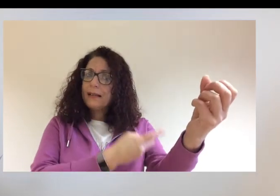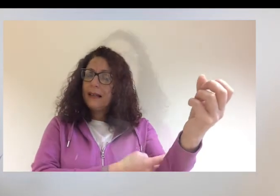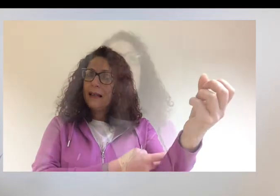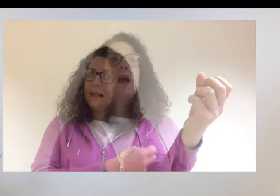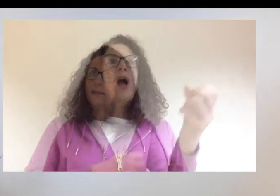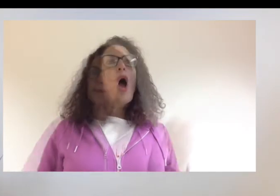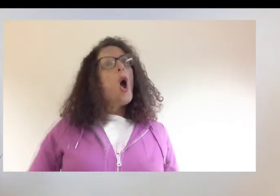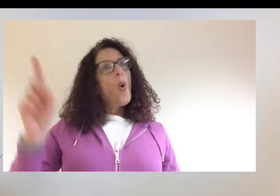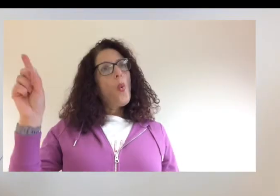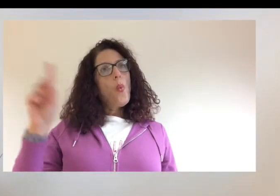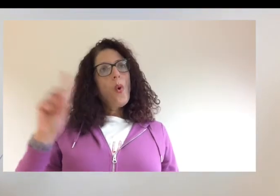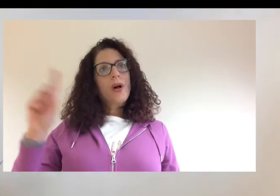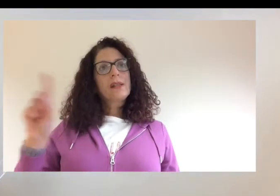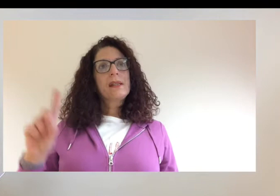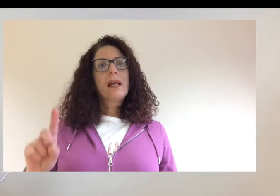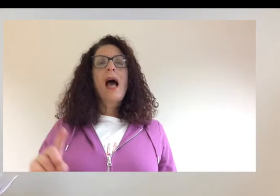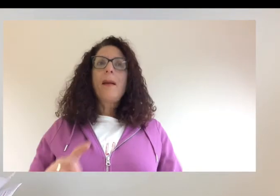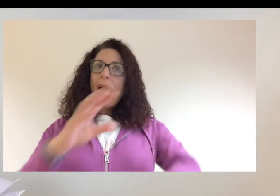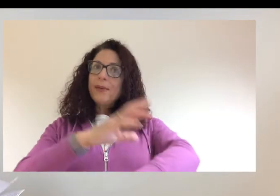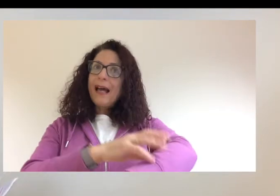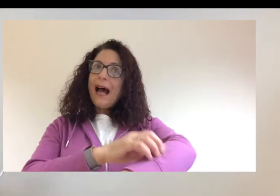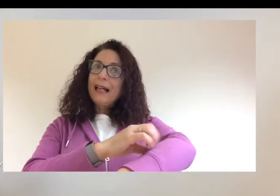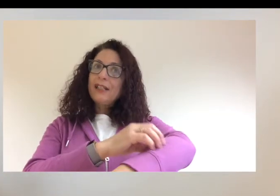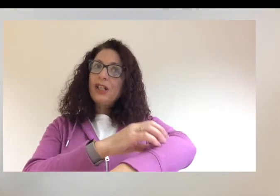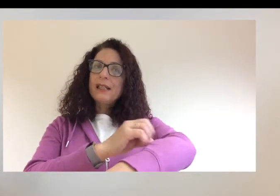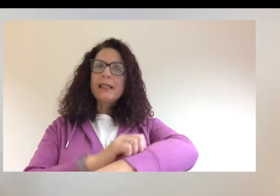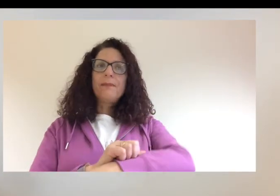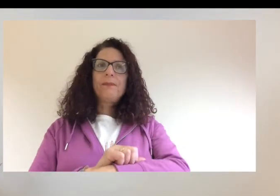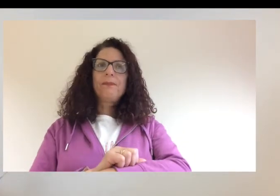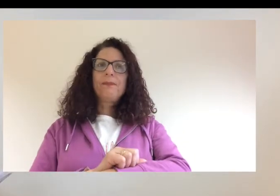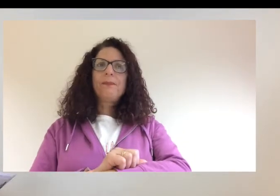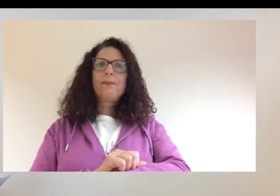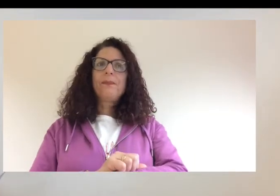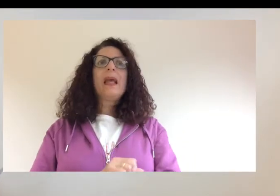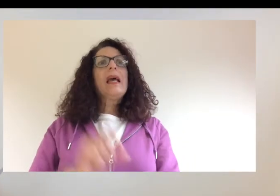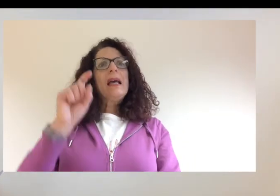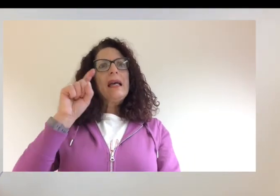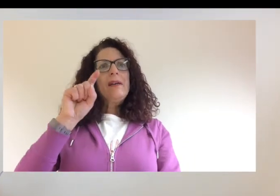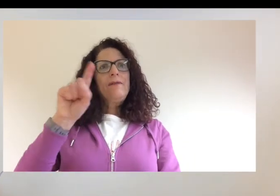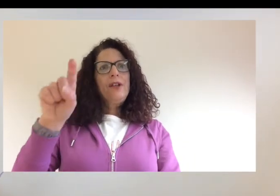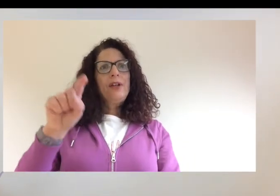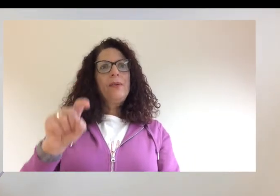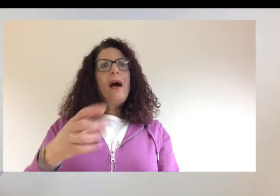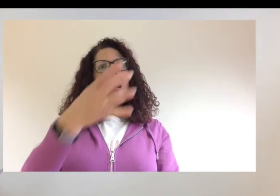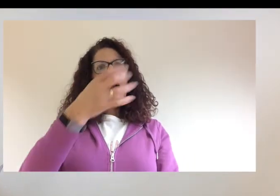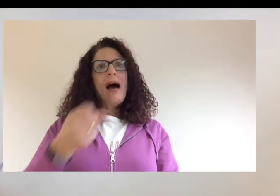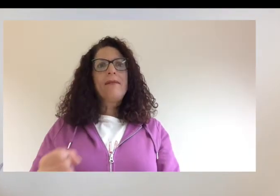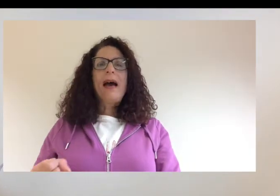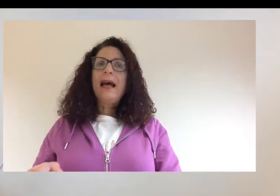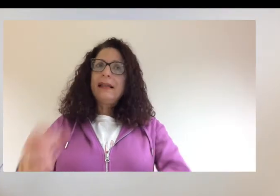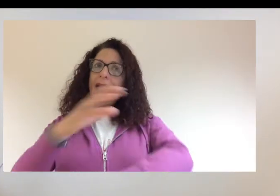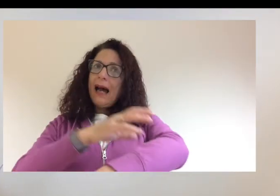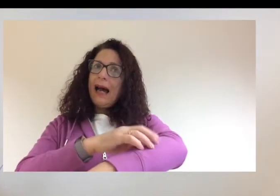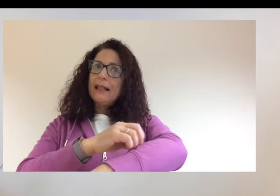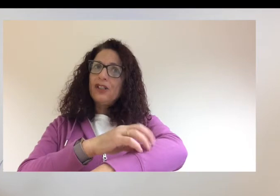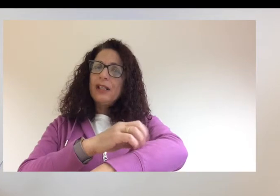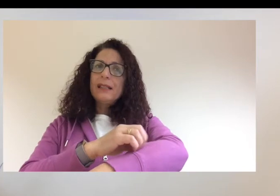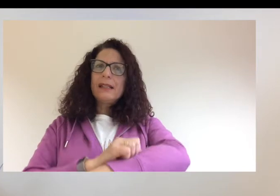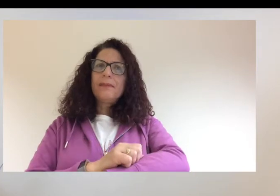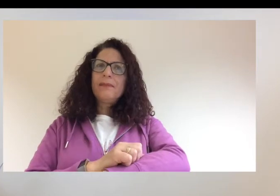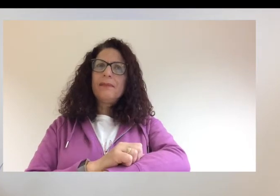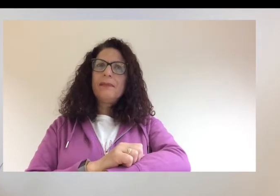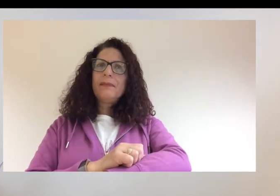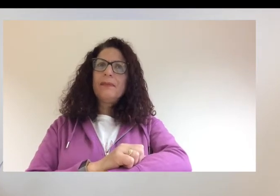What about allergies? What you have any allergies, you should check with your